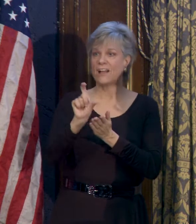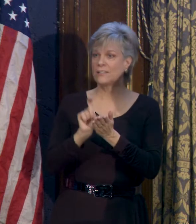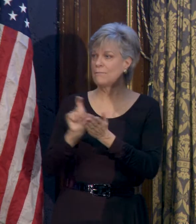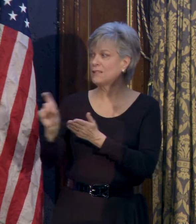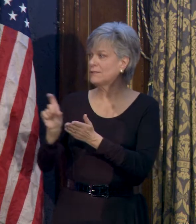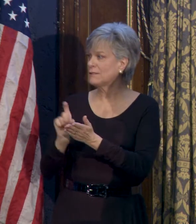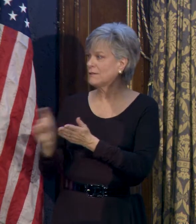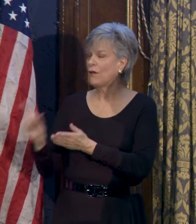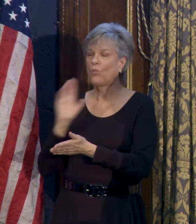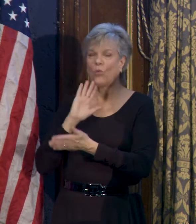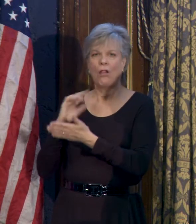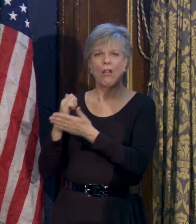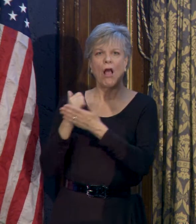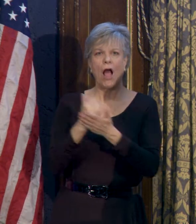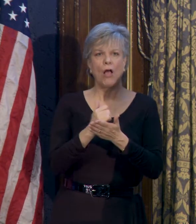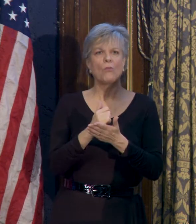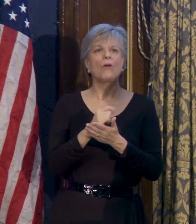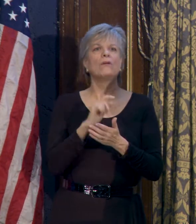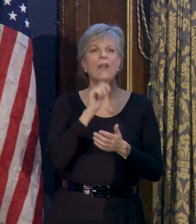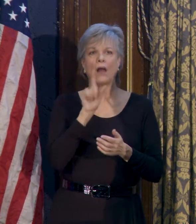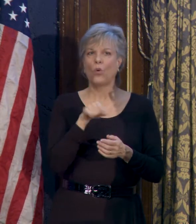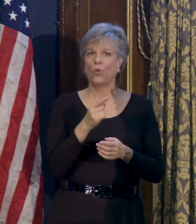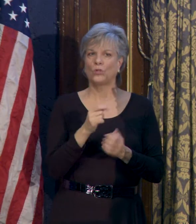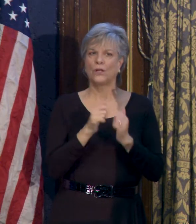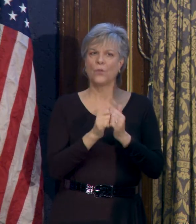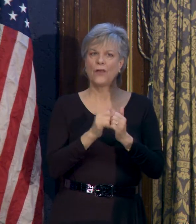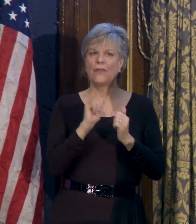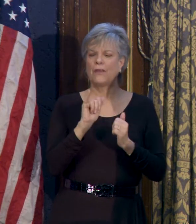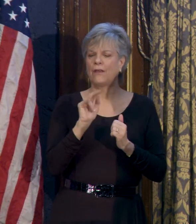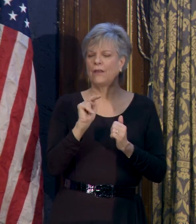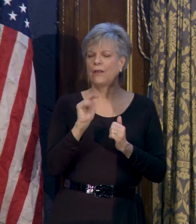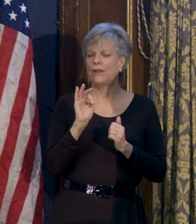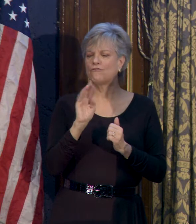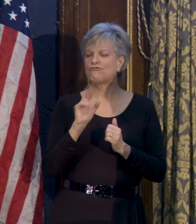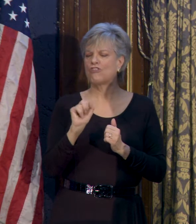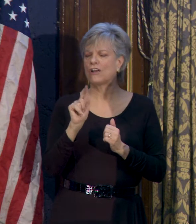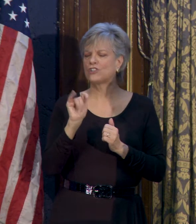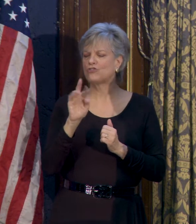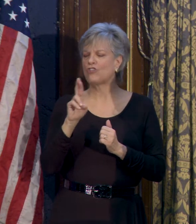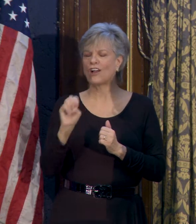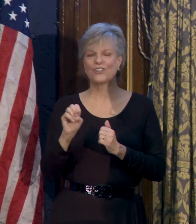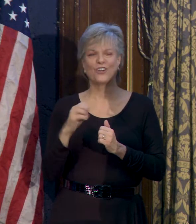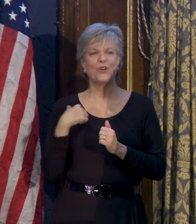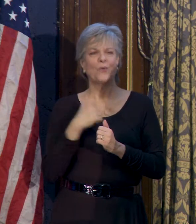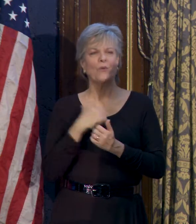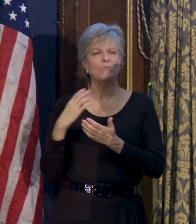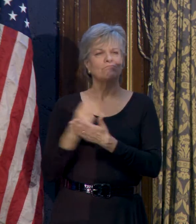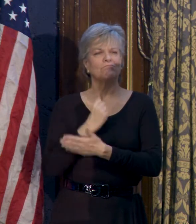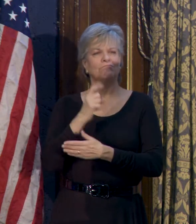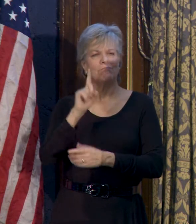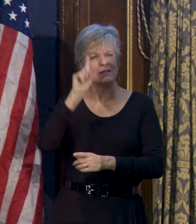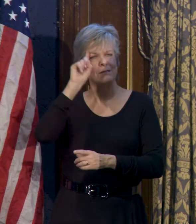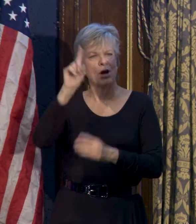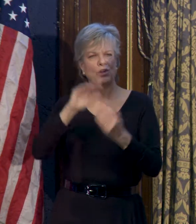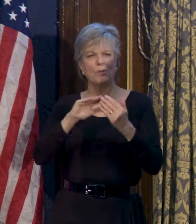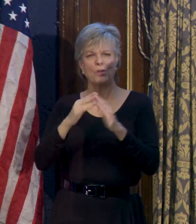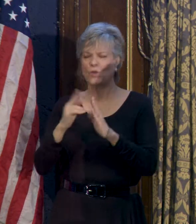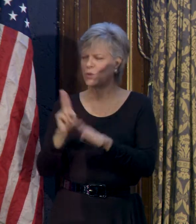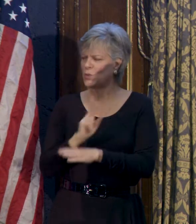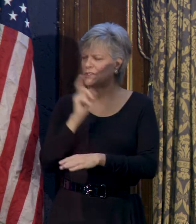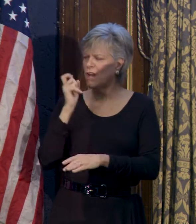public infrastructure. We will foster smart communities by maximizing the benefits of government buildings,